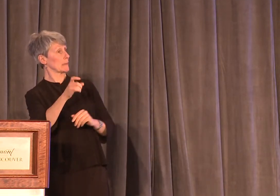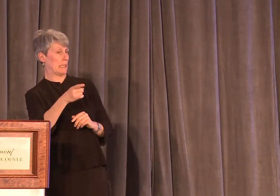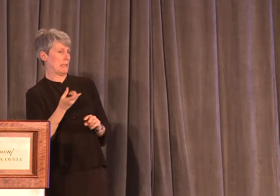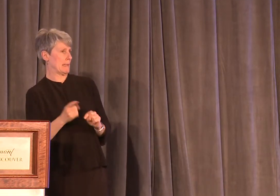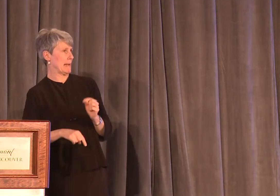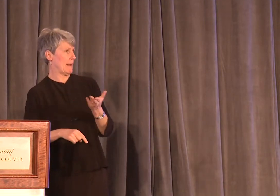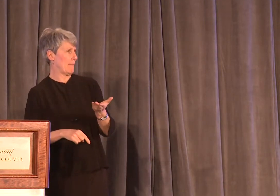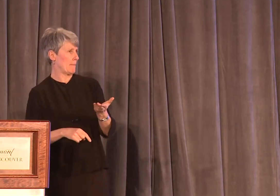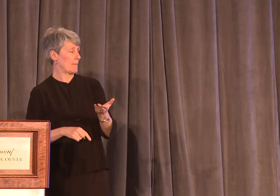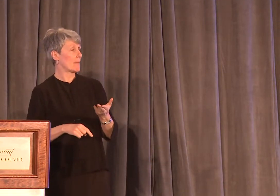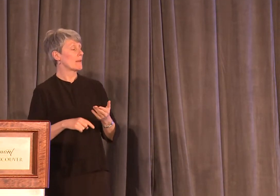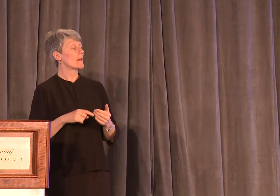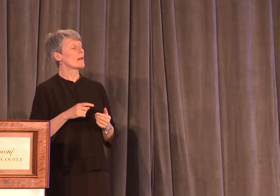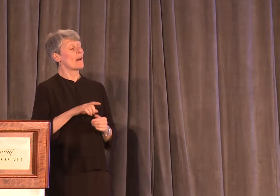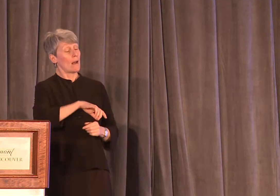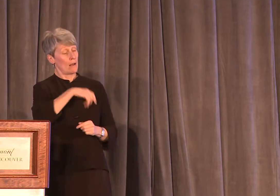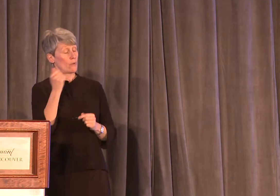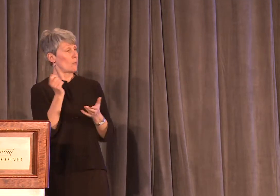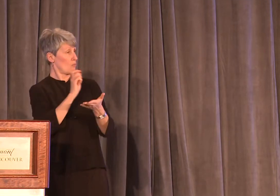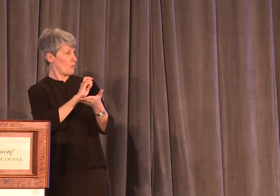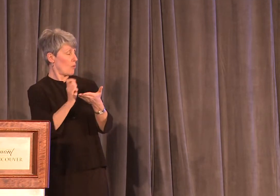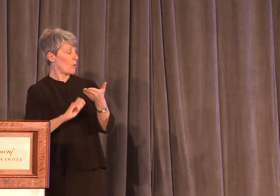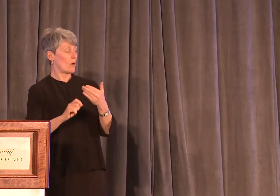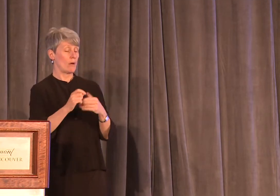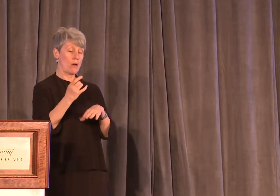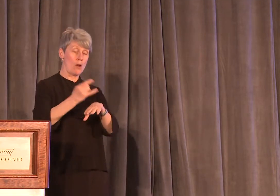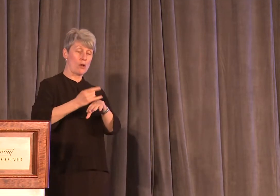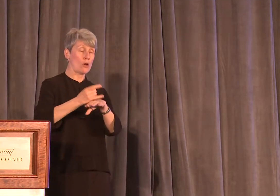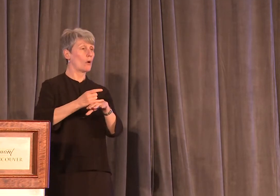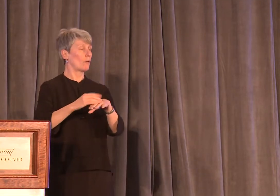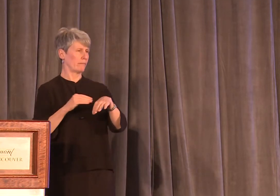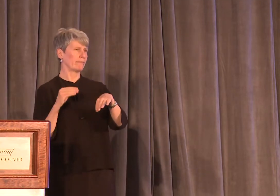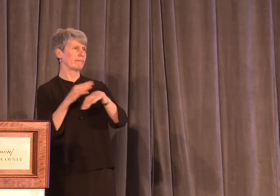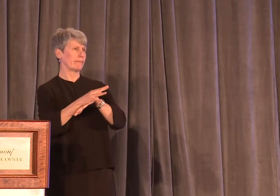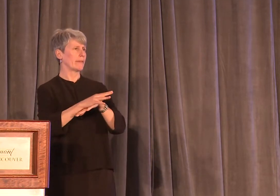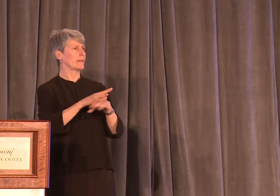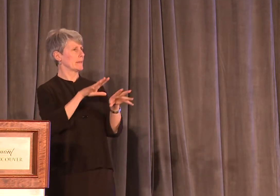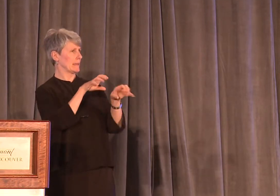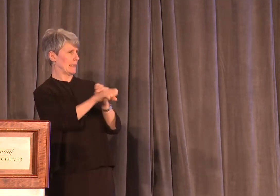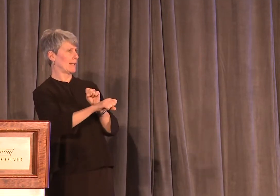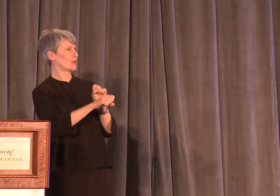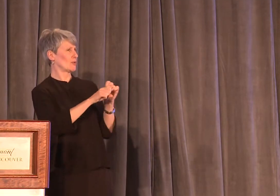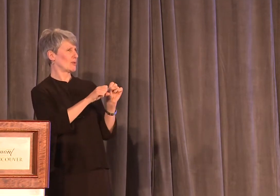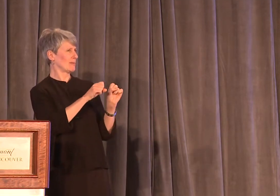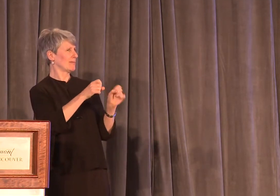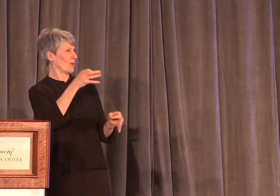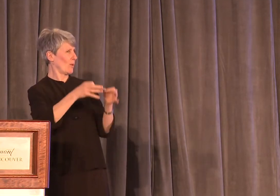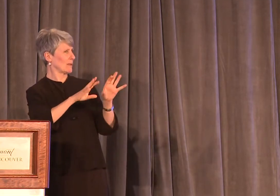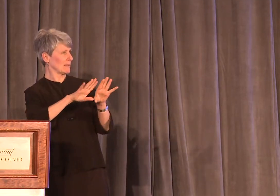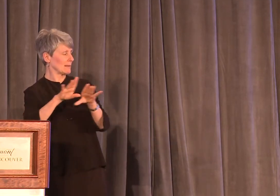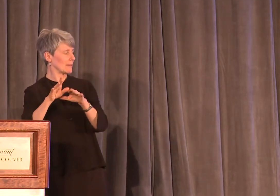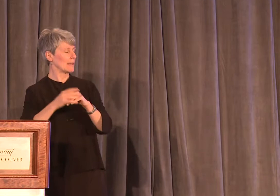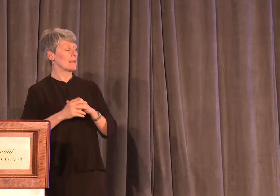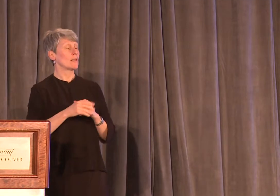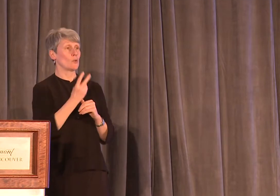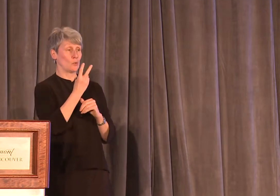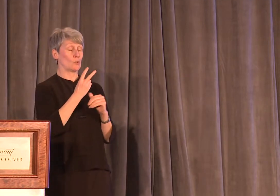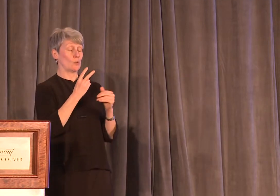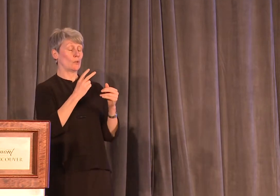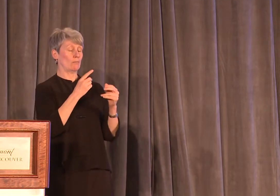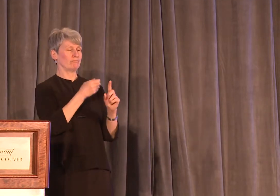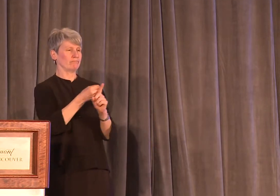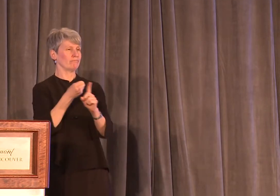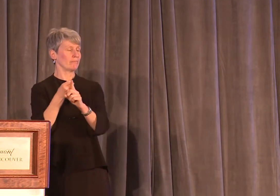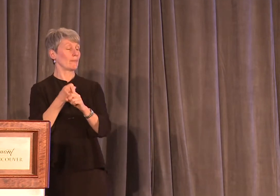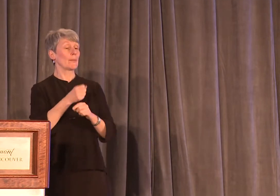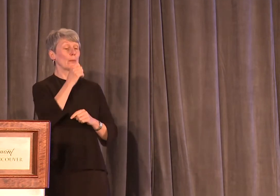I wrote about these issues in a piece entitled How Alcohol Complicates Sexual Assault Cases. The story highlighted two particular cases, one